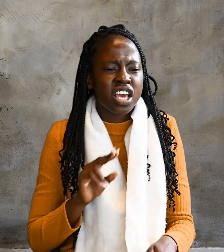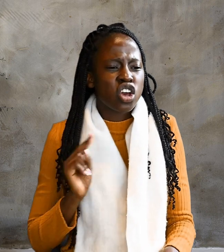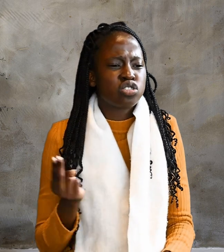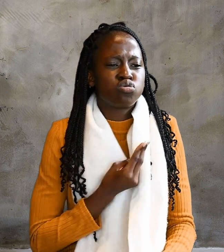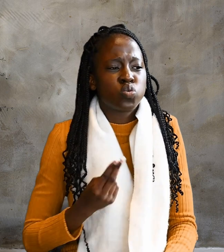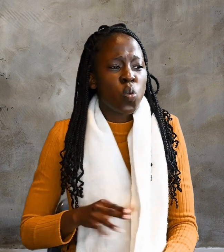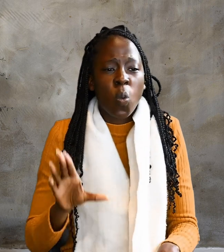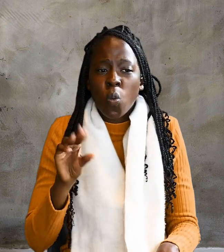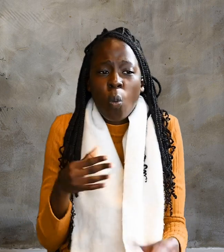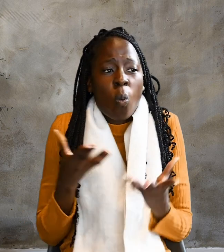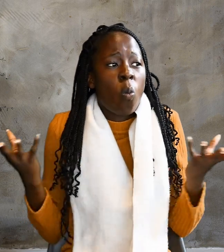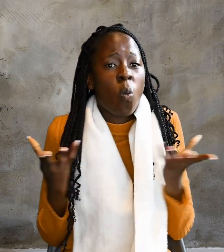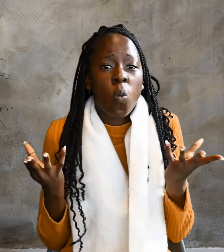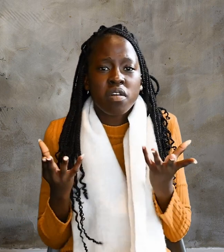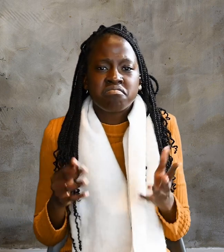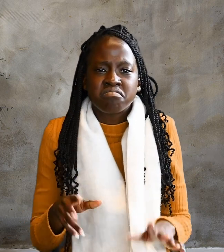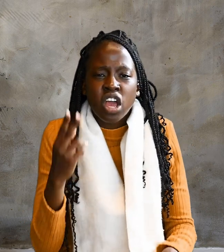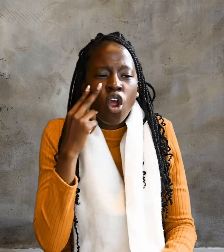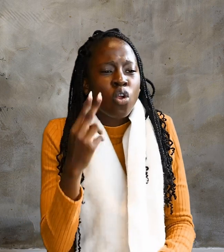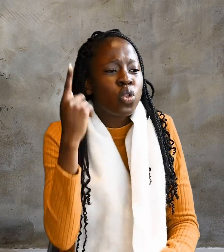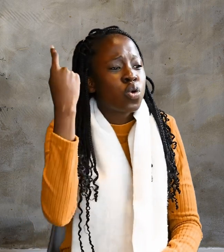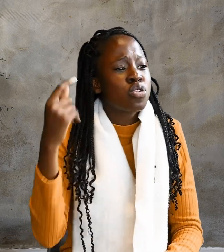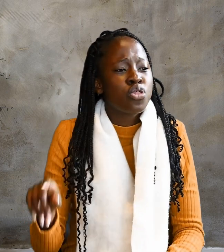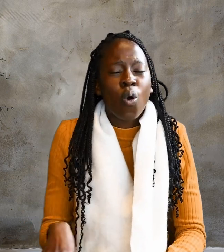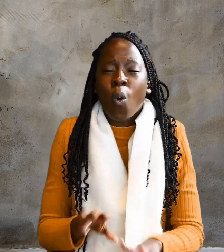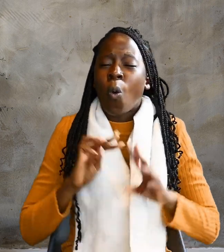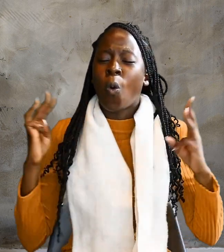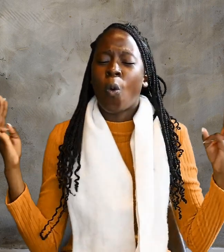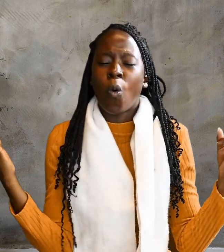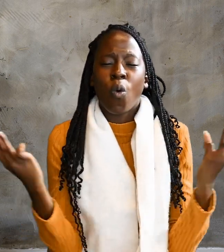Look, the whole world has gone after him.